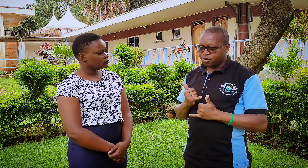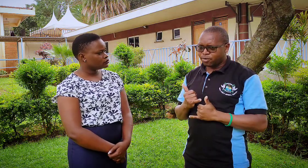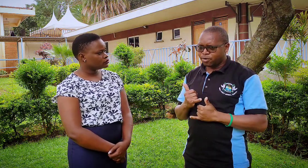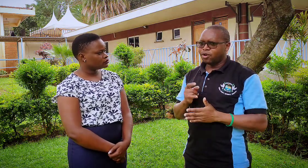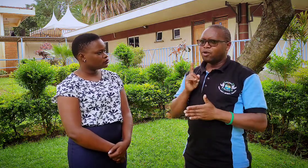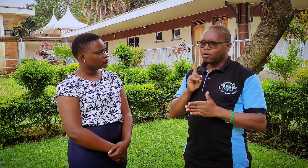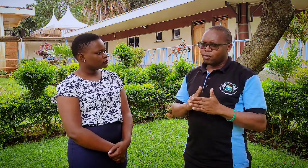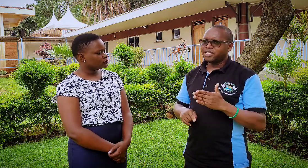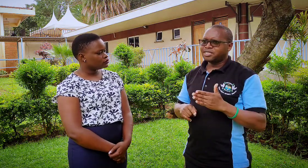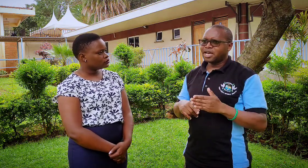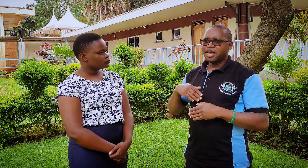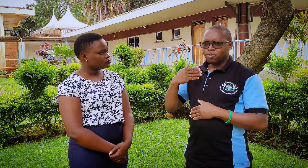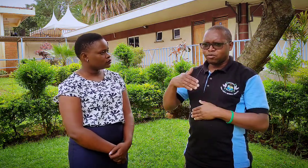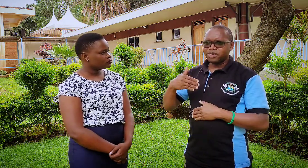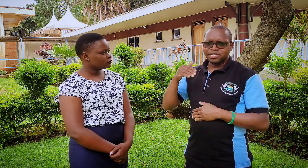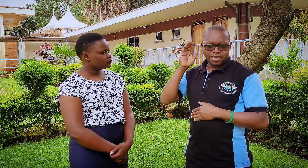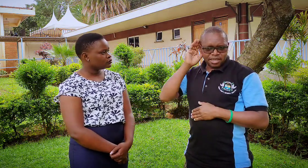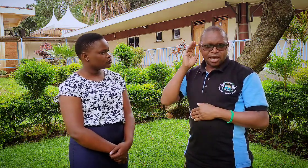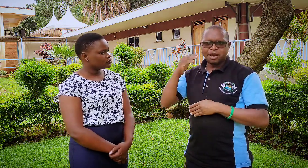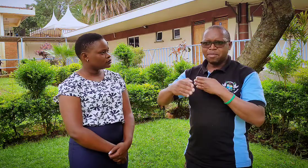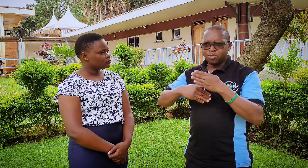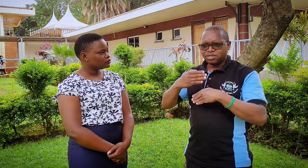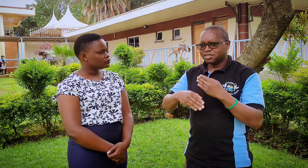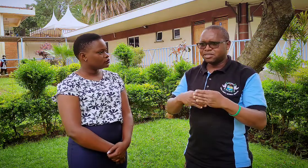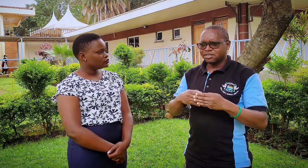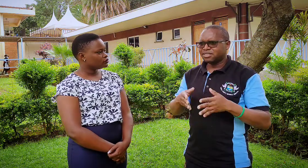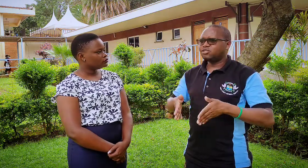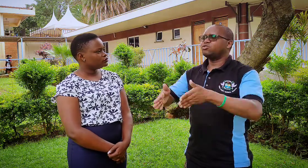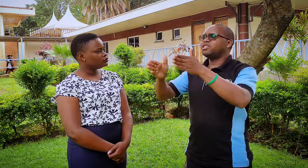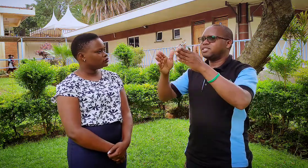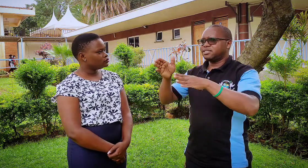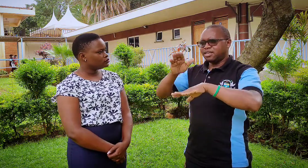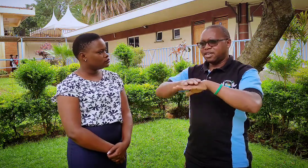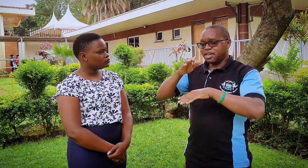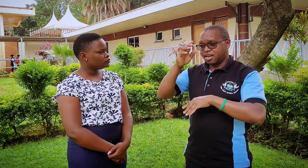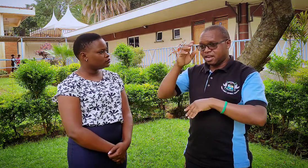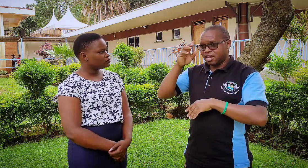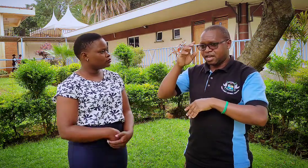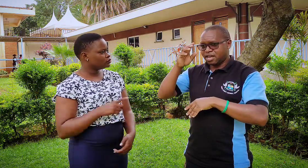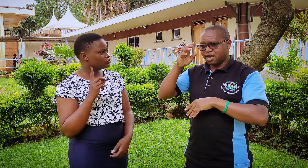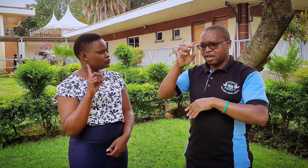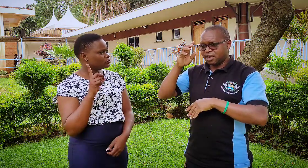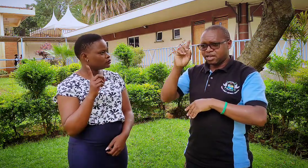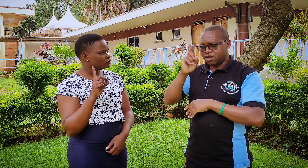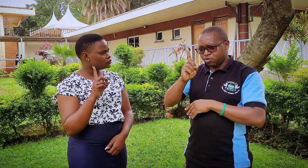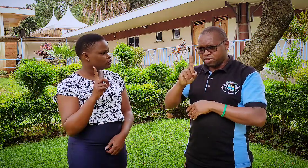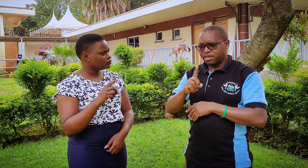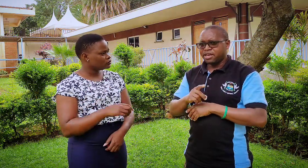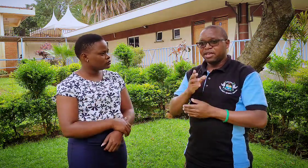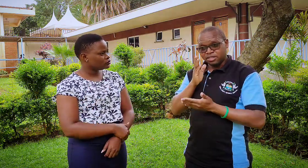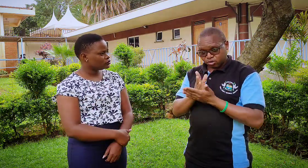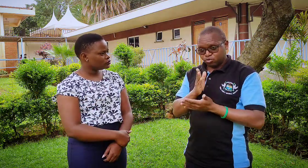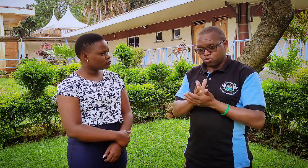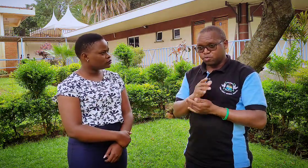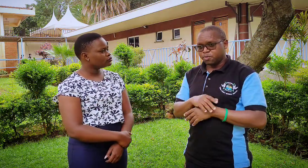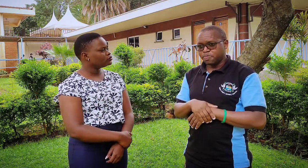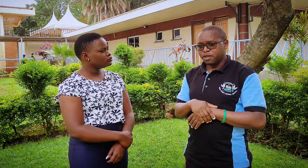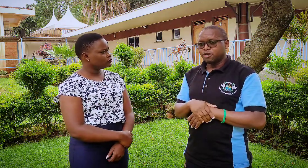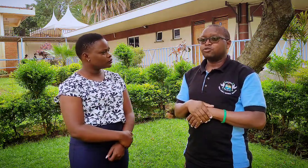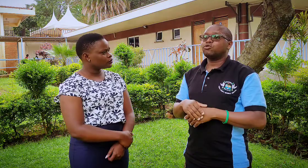what i always hear about streets in uh it's true so